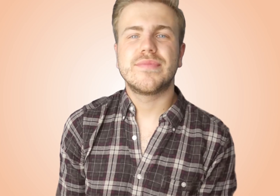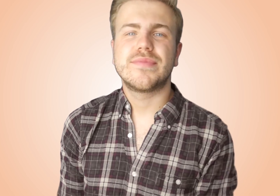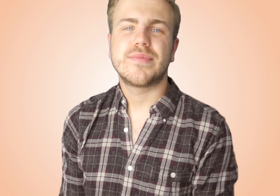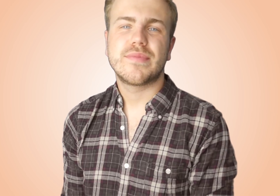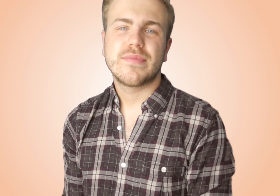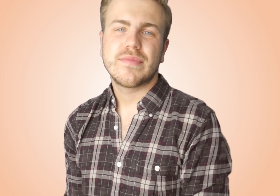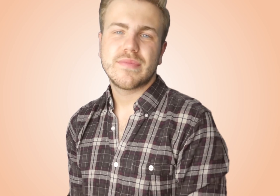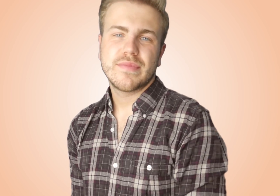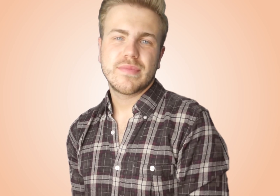a thousand years